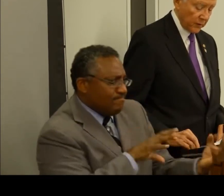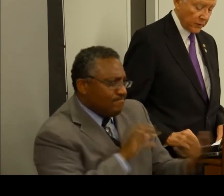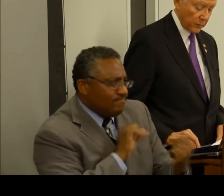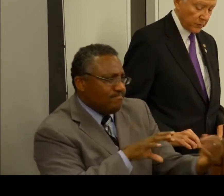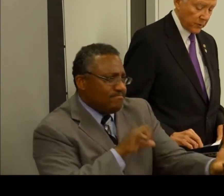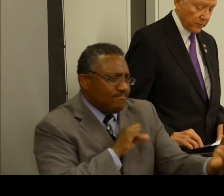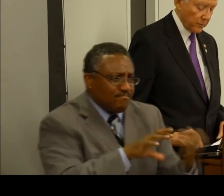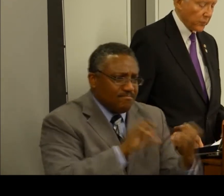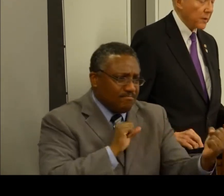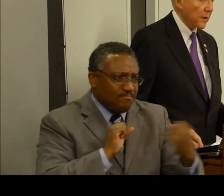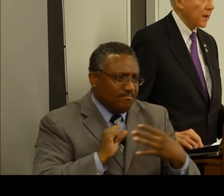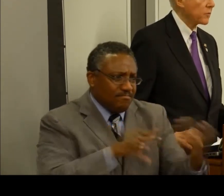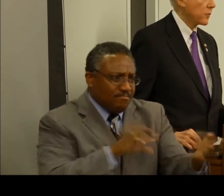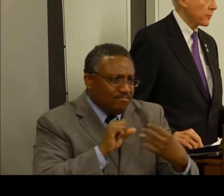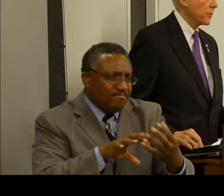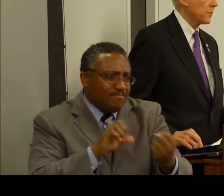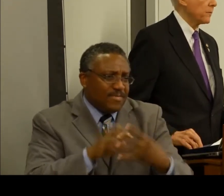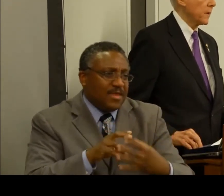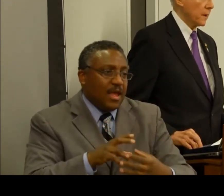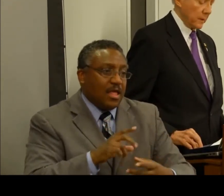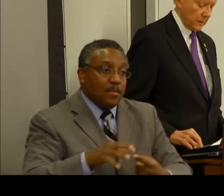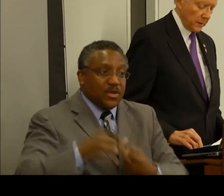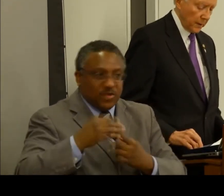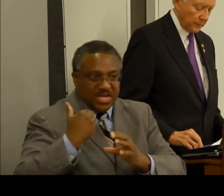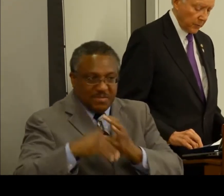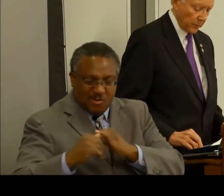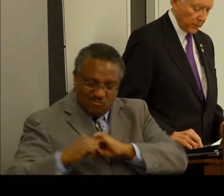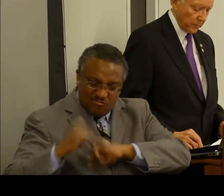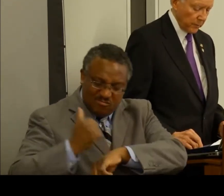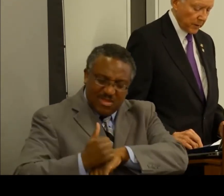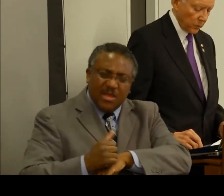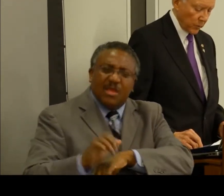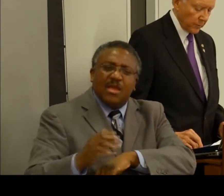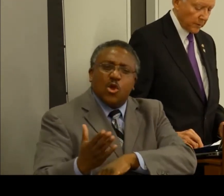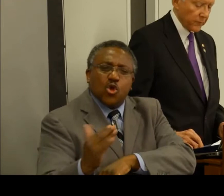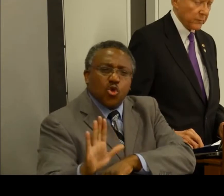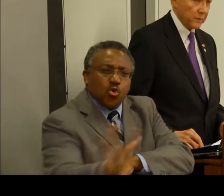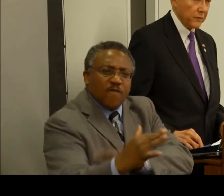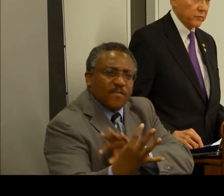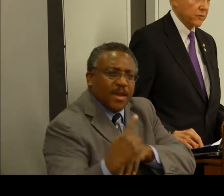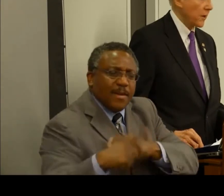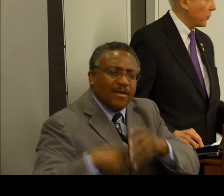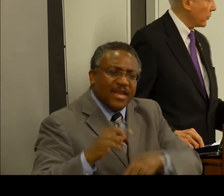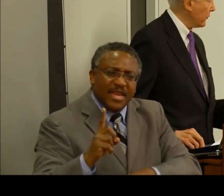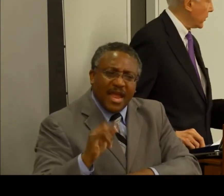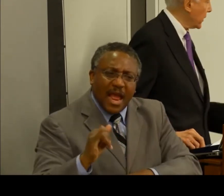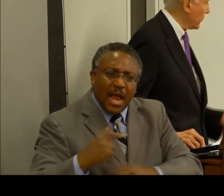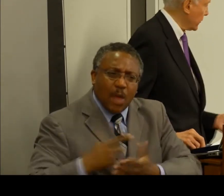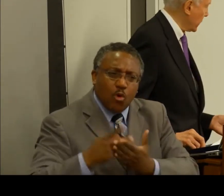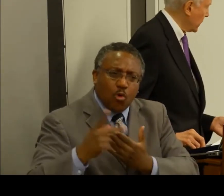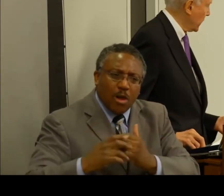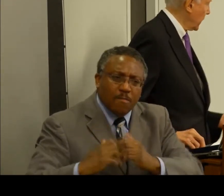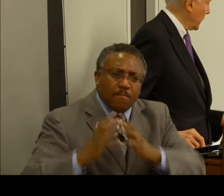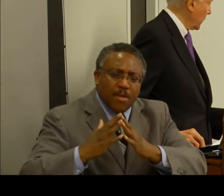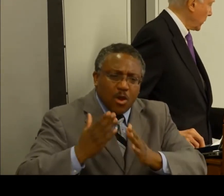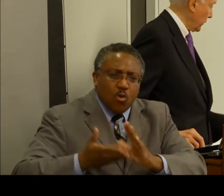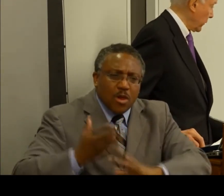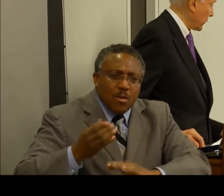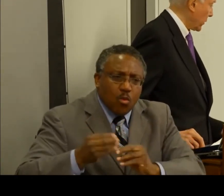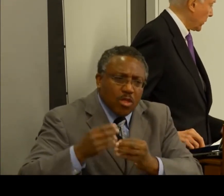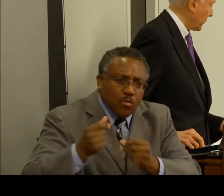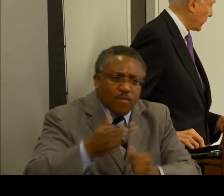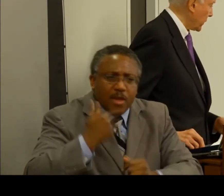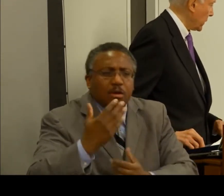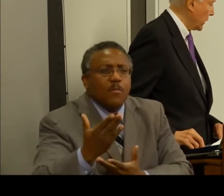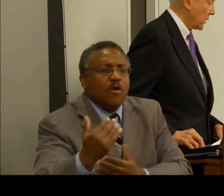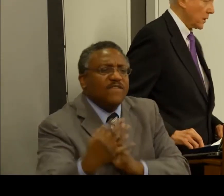precisely to receive input on how to improve the DI program and make it work better for beneficiaries. And I will be very interested in what